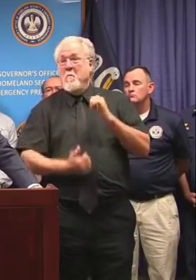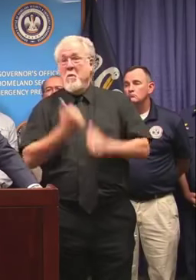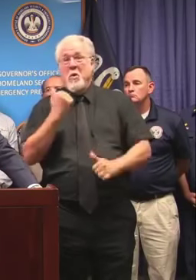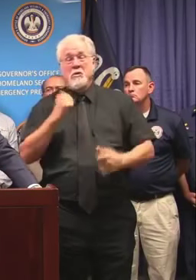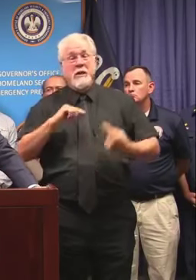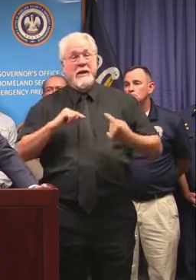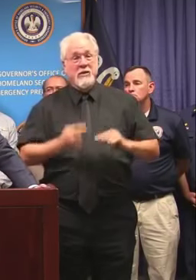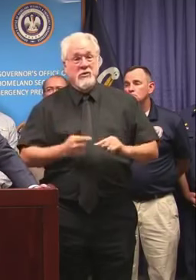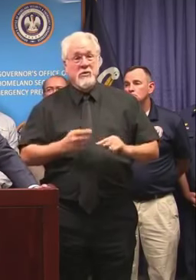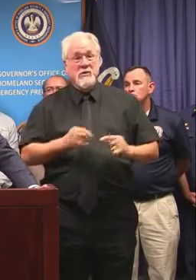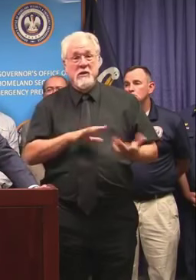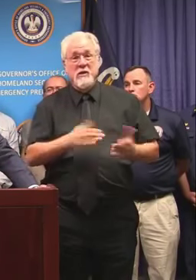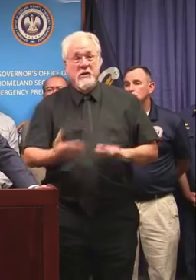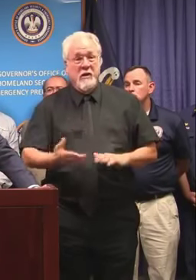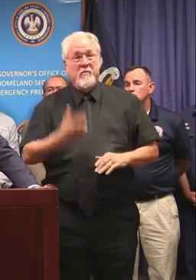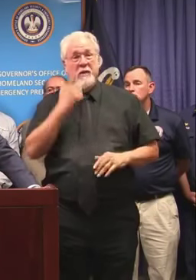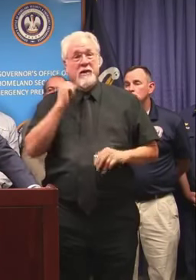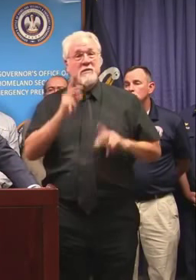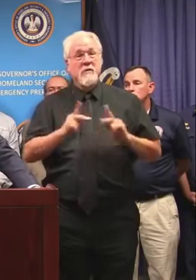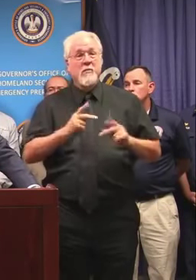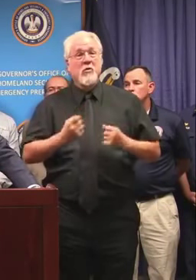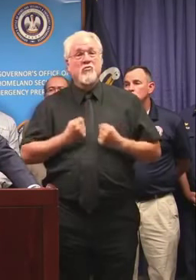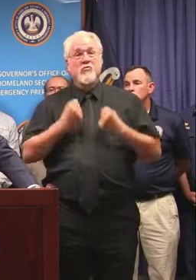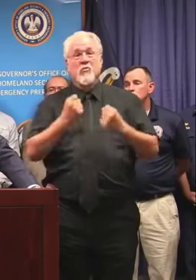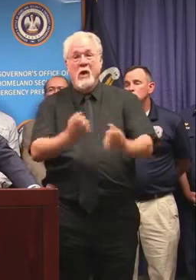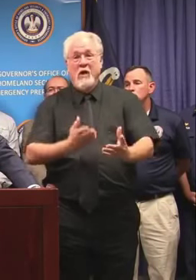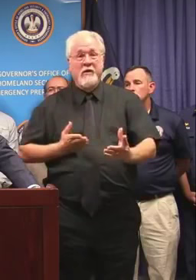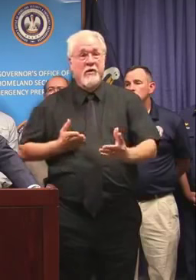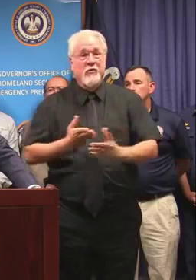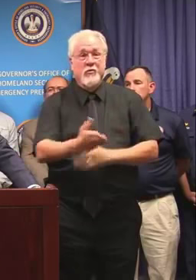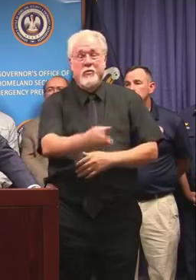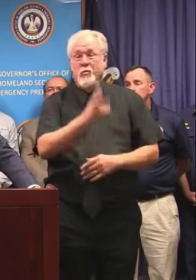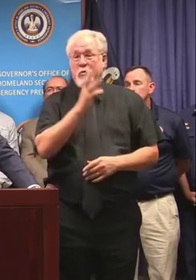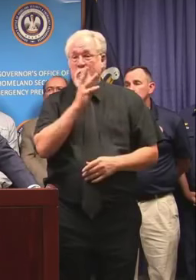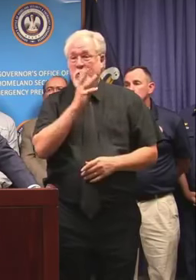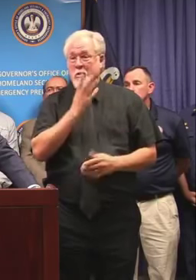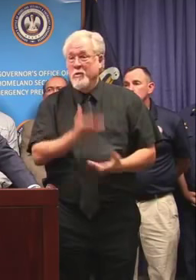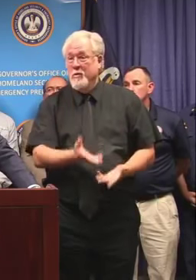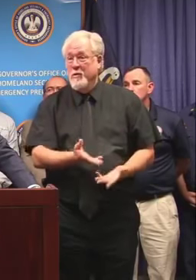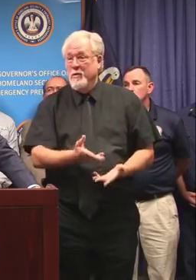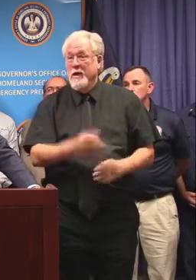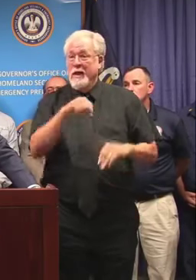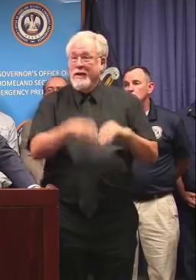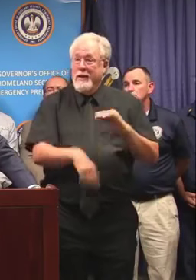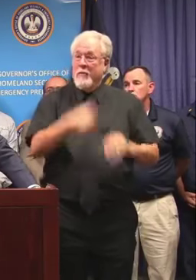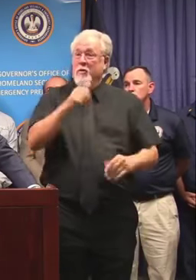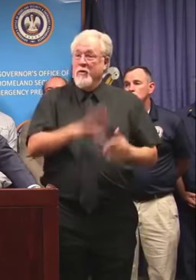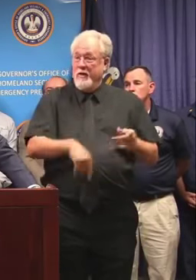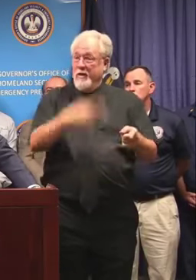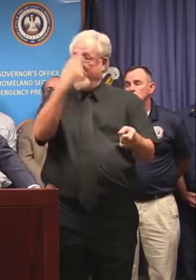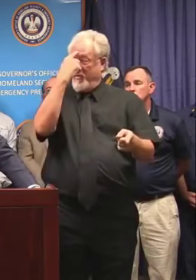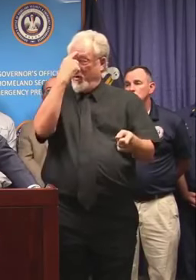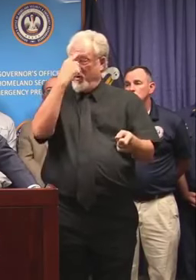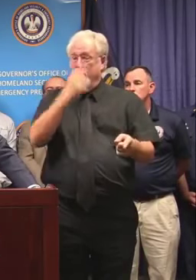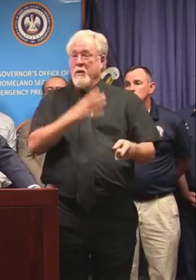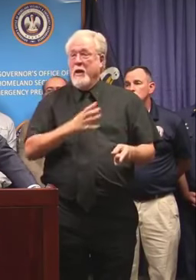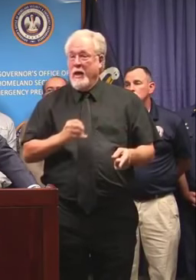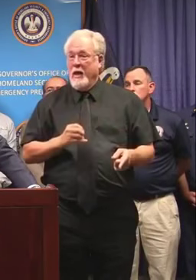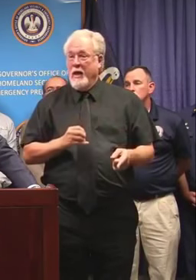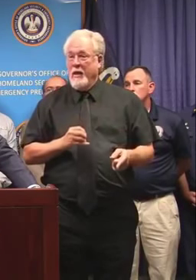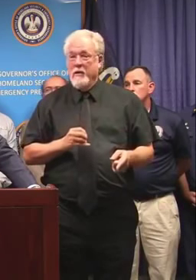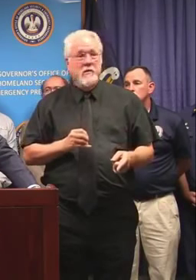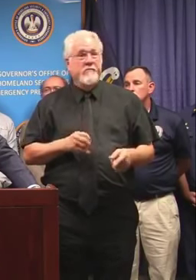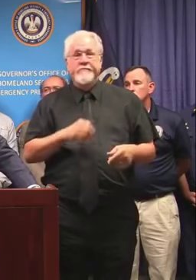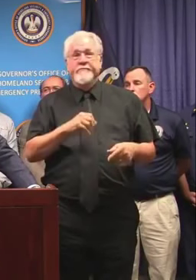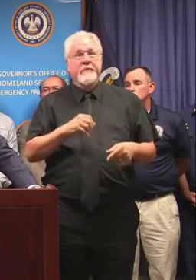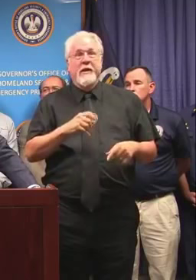the injuries and fatalities came because people were driving through water that was deeper than they thought it was, and they just